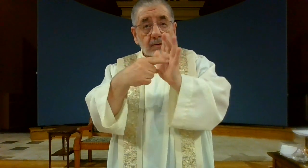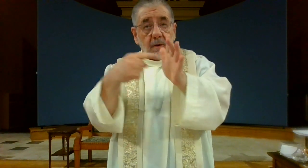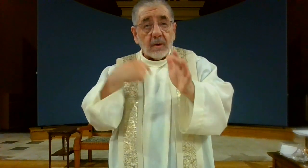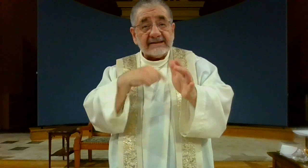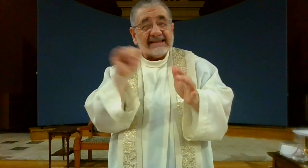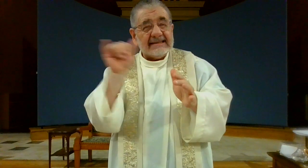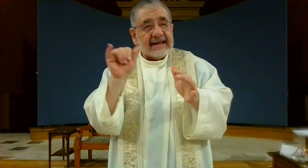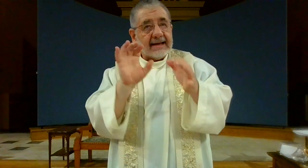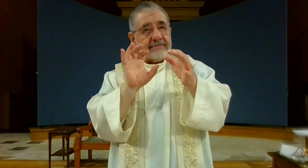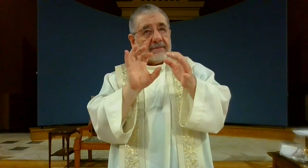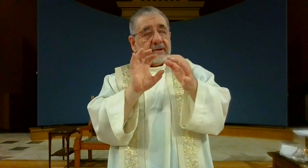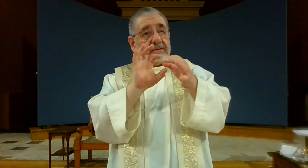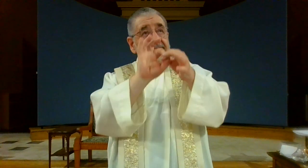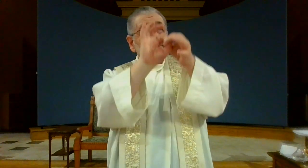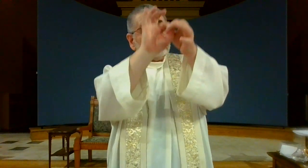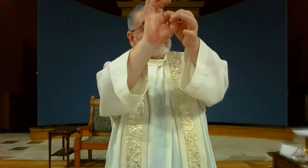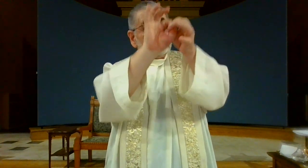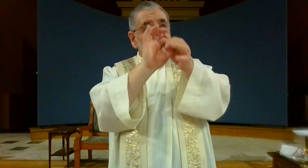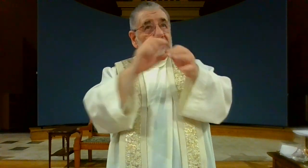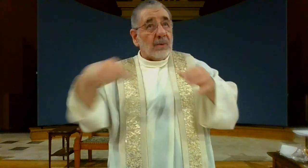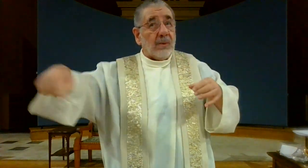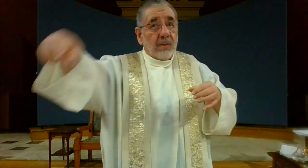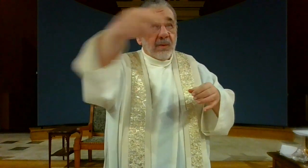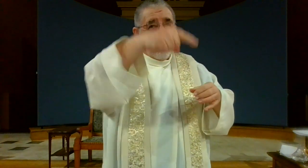and we have that same connection to God.